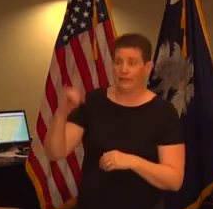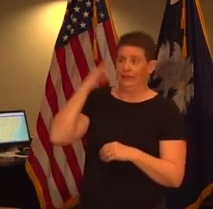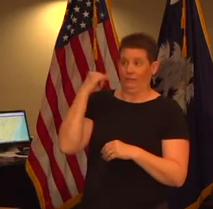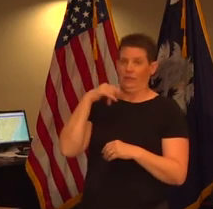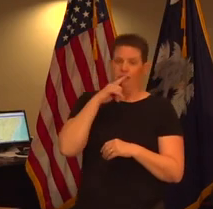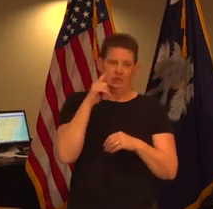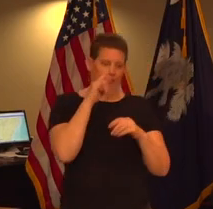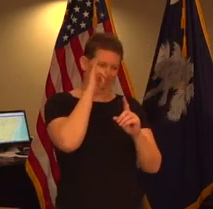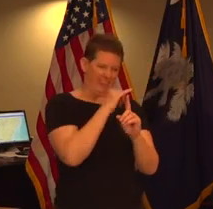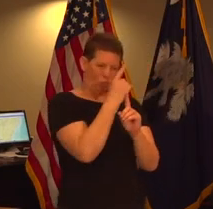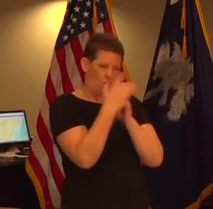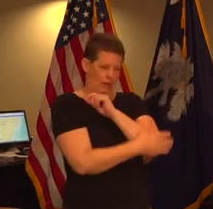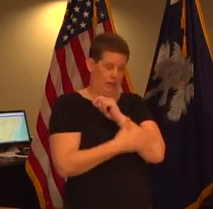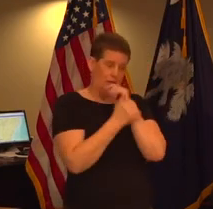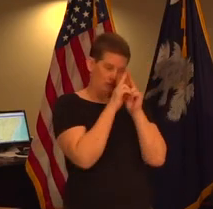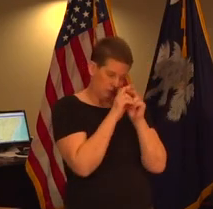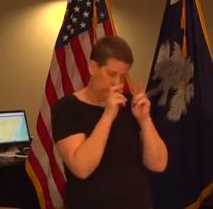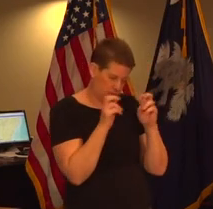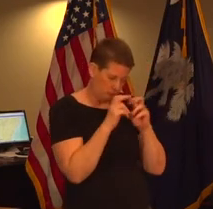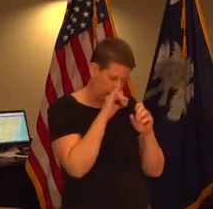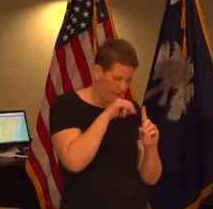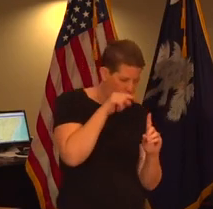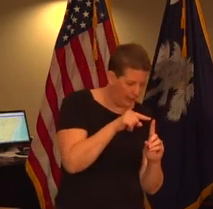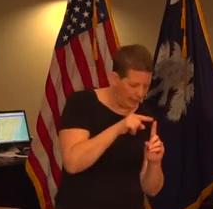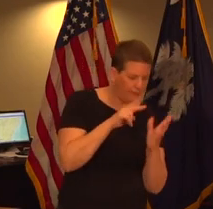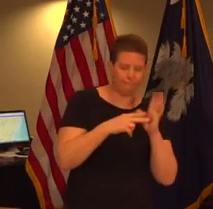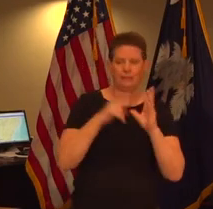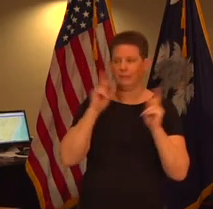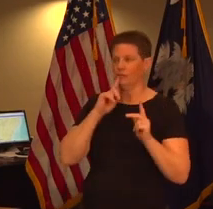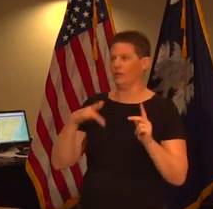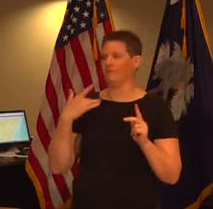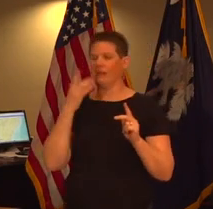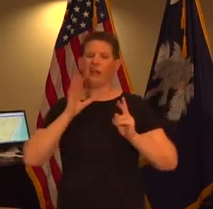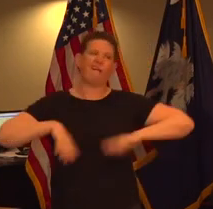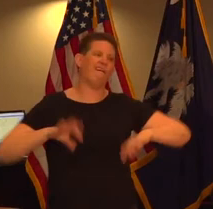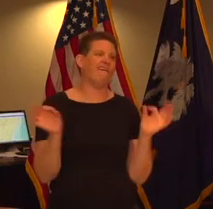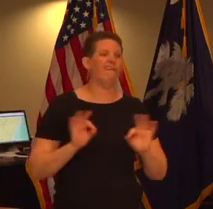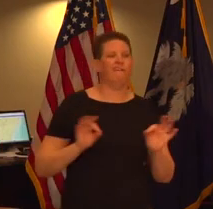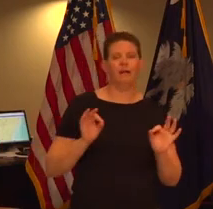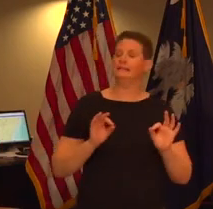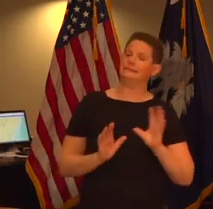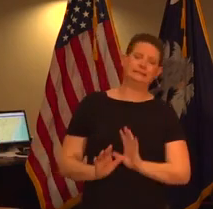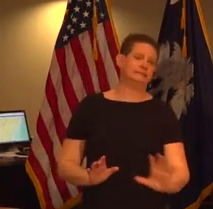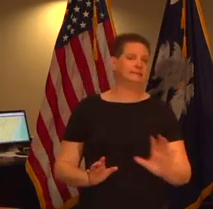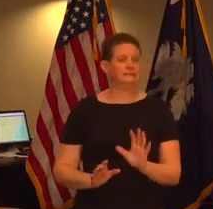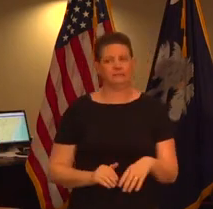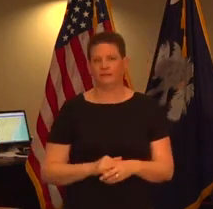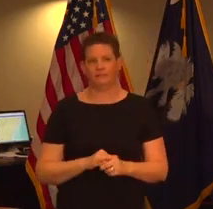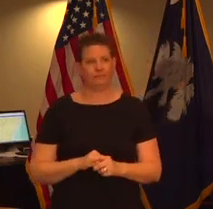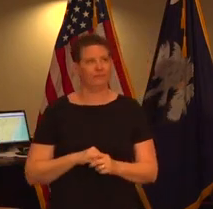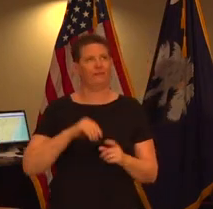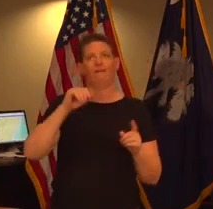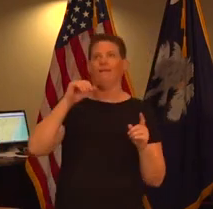a county tends to give people a false sense of security so understanding a specific address or a specific